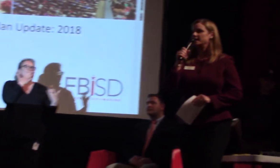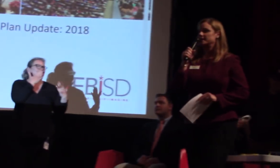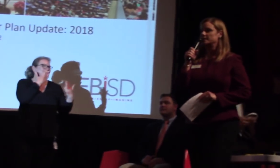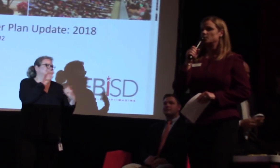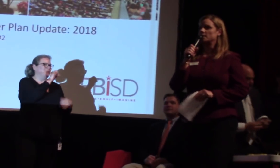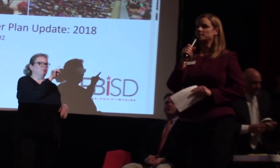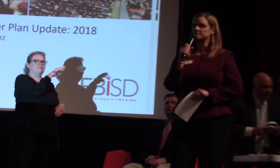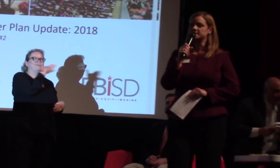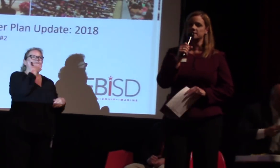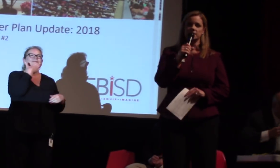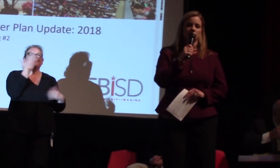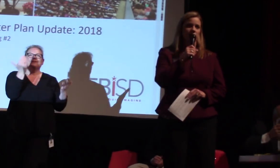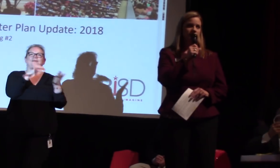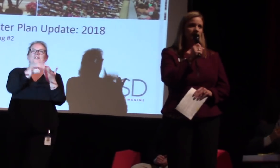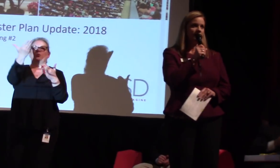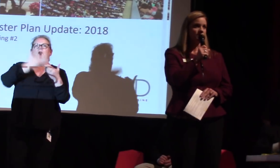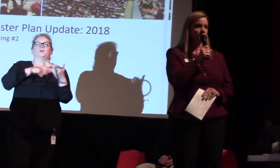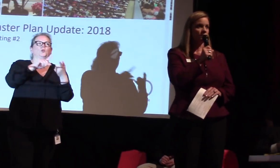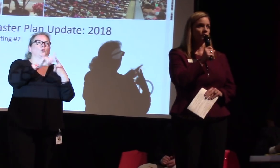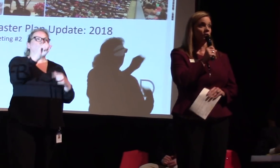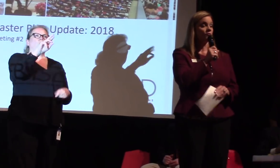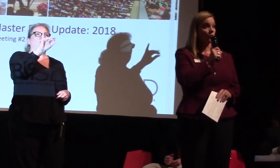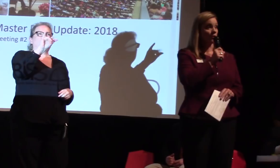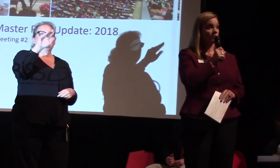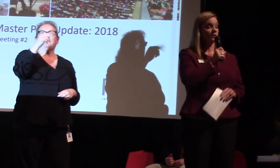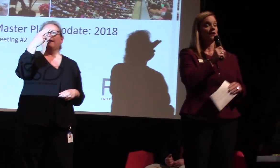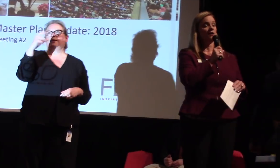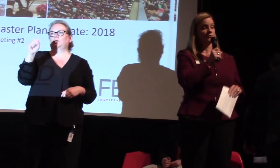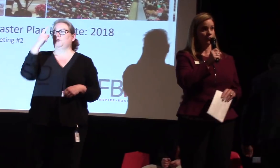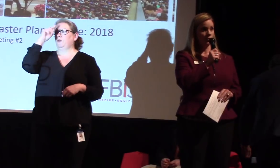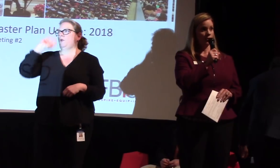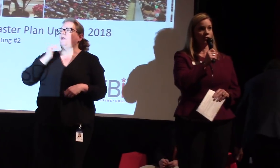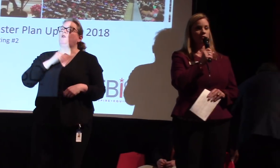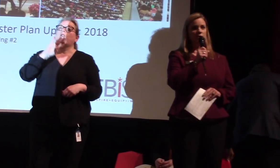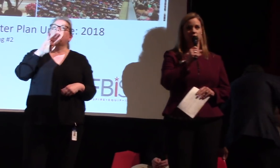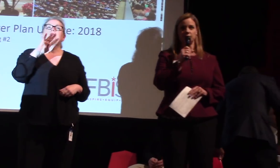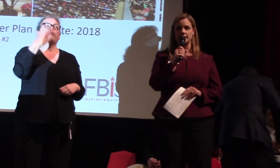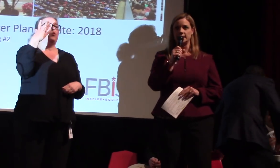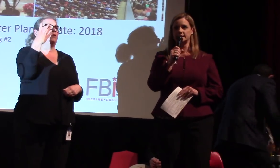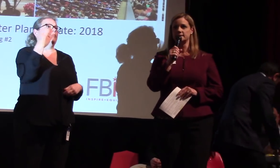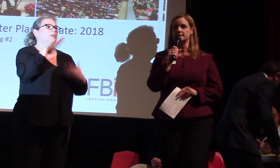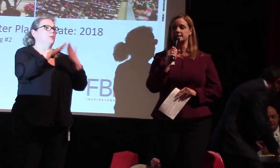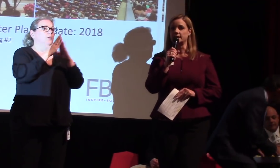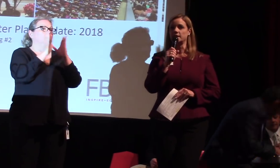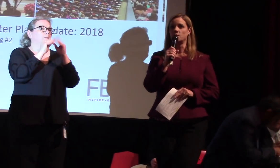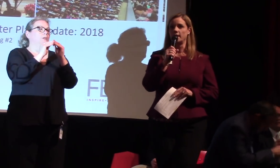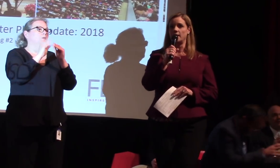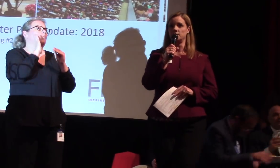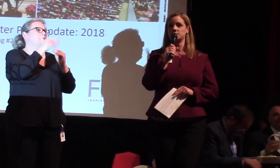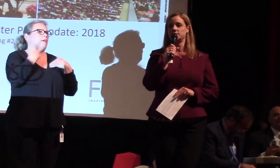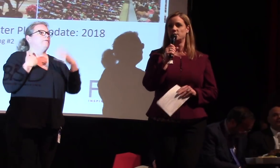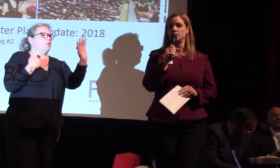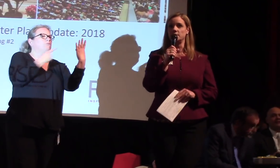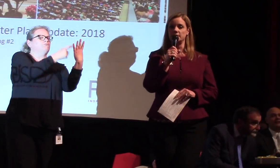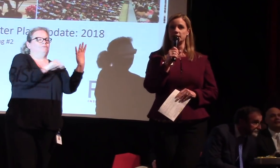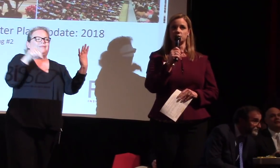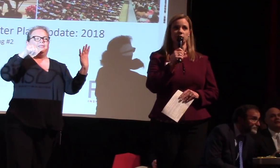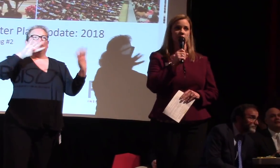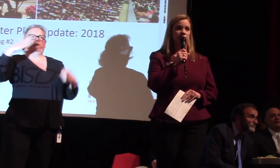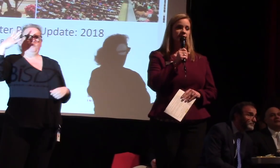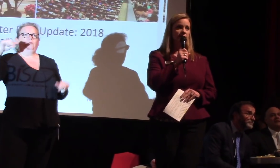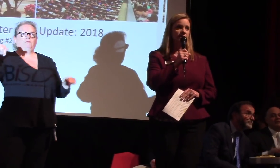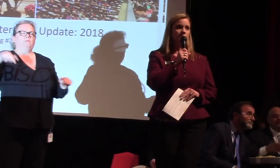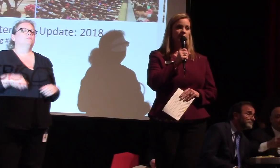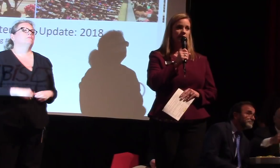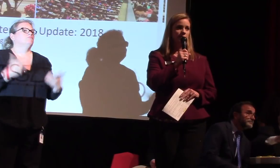Again, welcome this evening to Austin High School for our fourth of four community meetings in the second round of community meetings